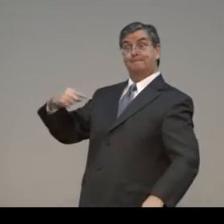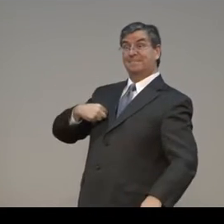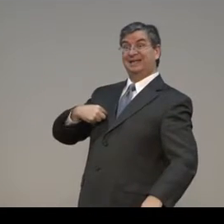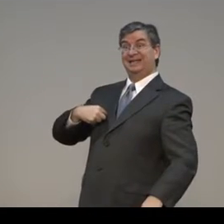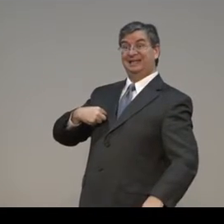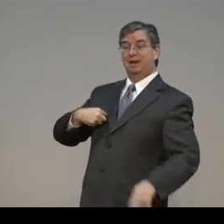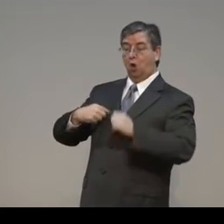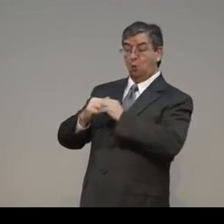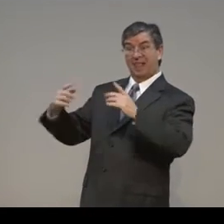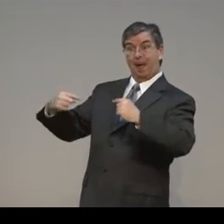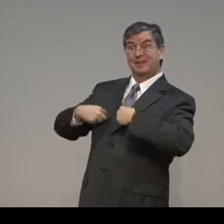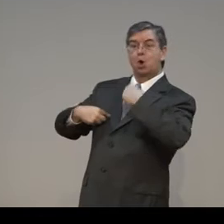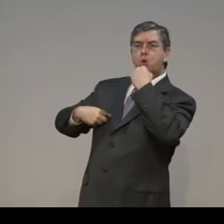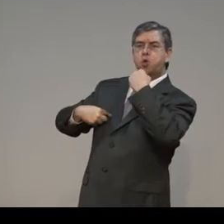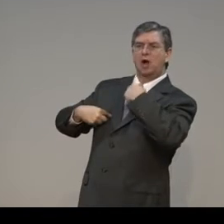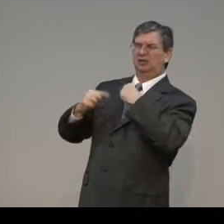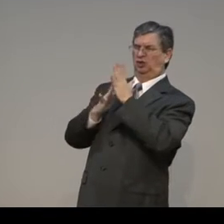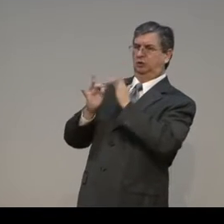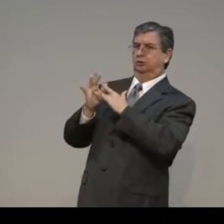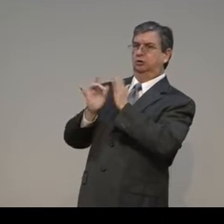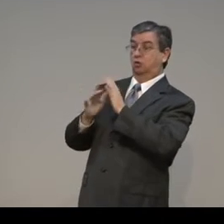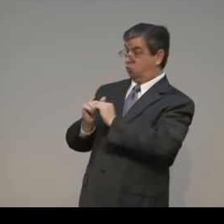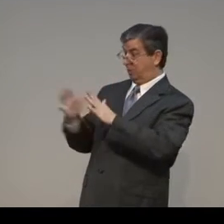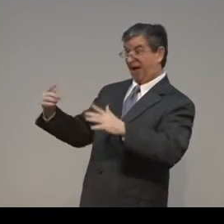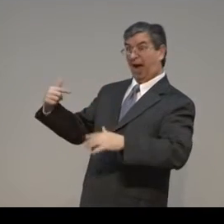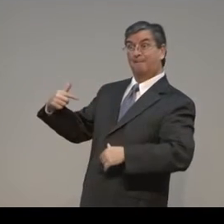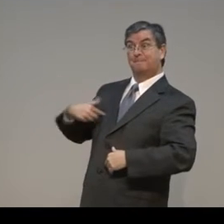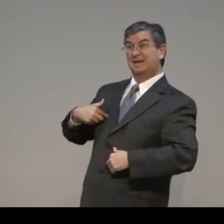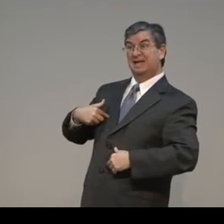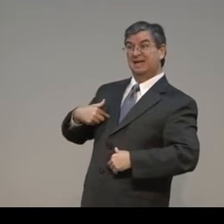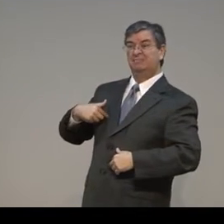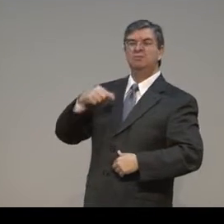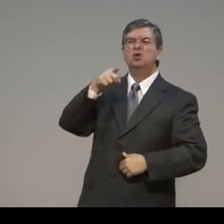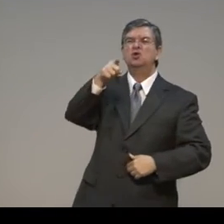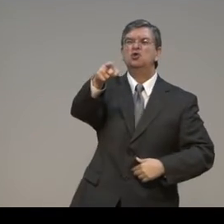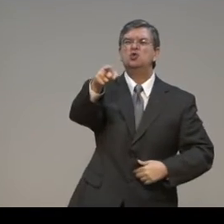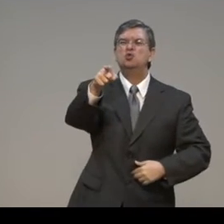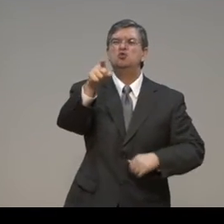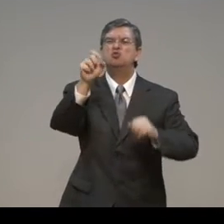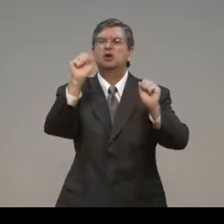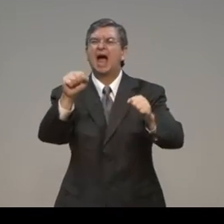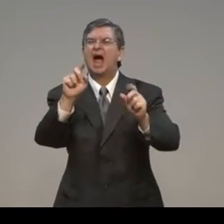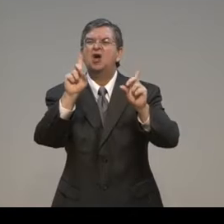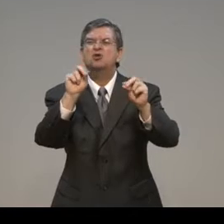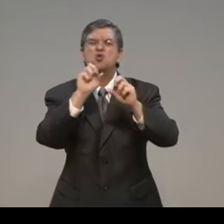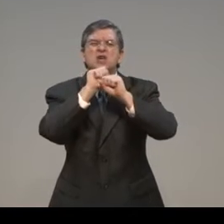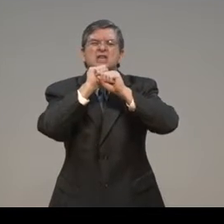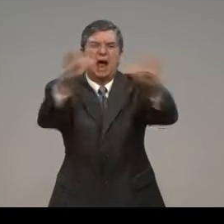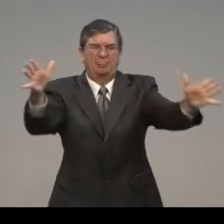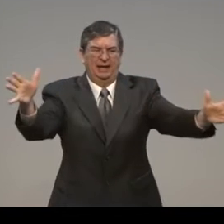For without me, meaning Jesus, without me, you can do